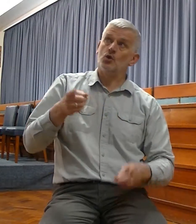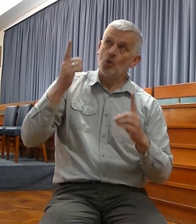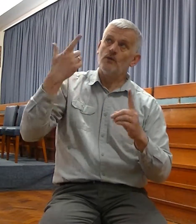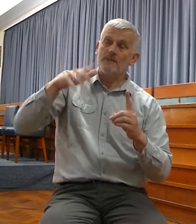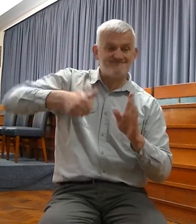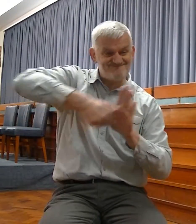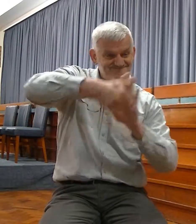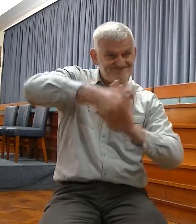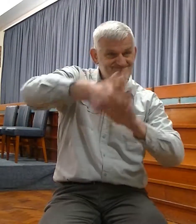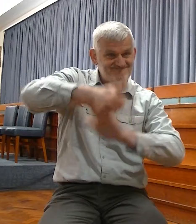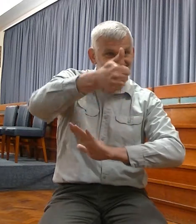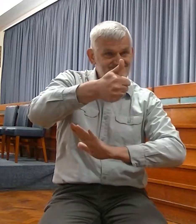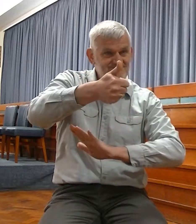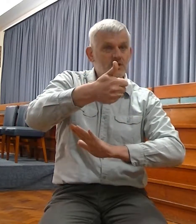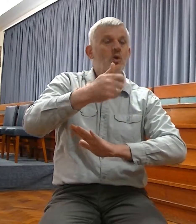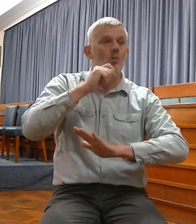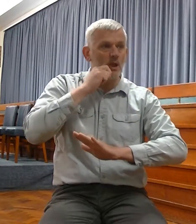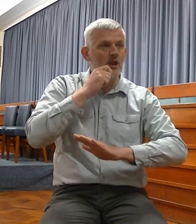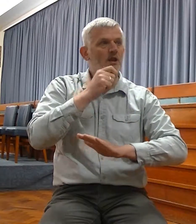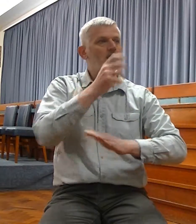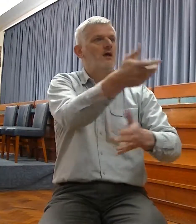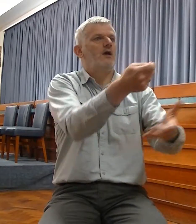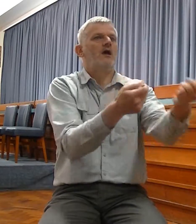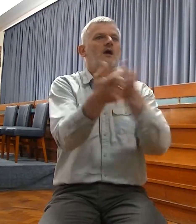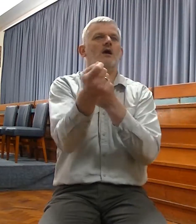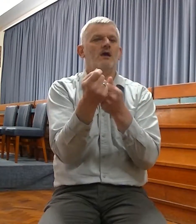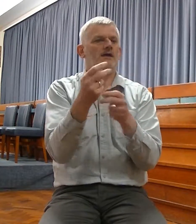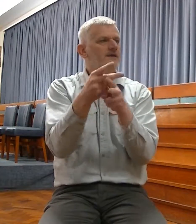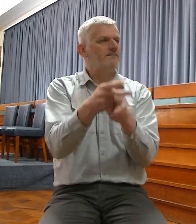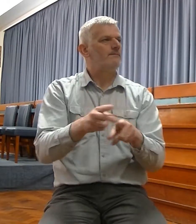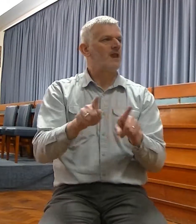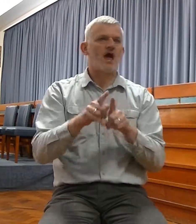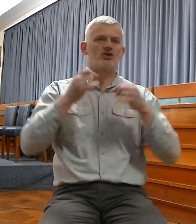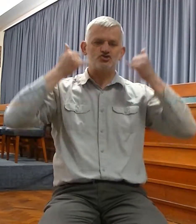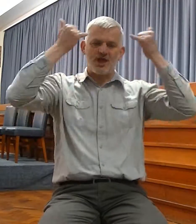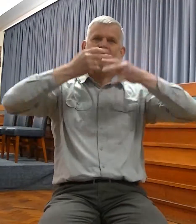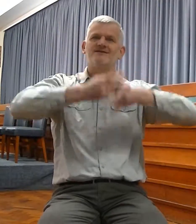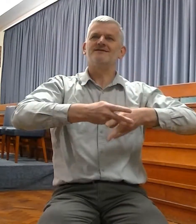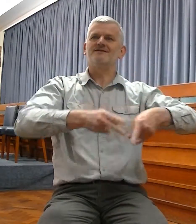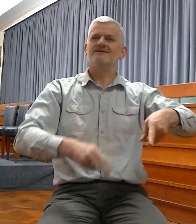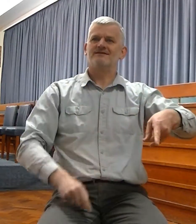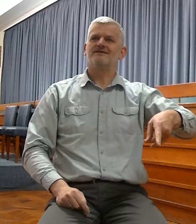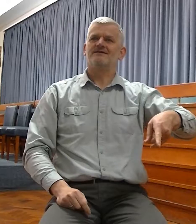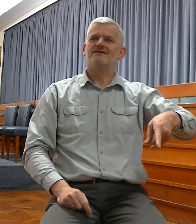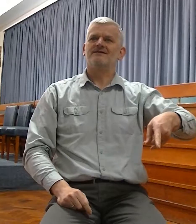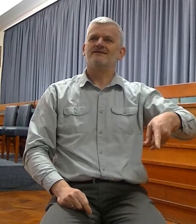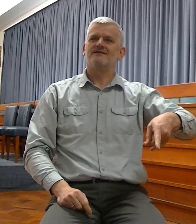him, and keep him as a shepherd doth his flock. For the Lord hath redeemed Jacob,